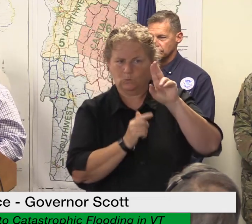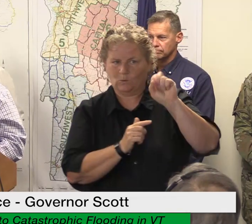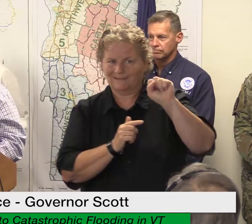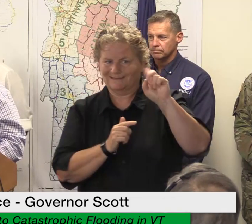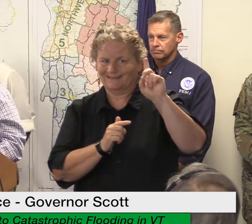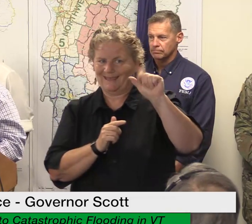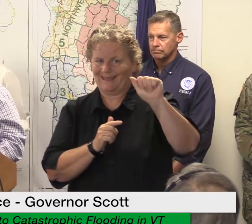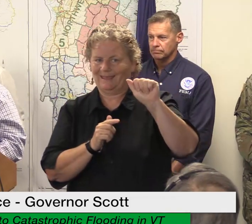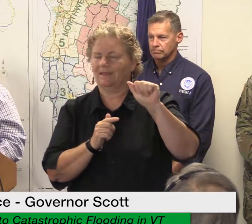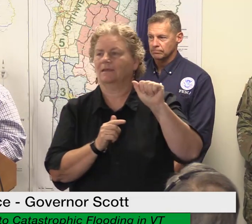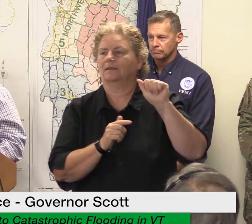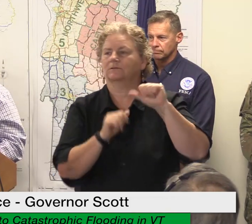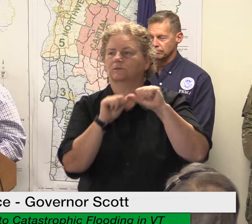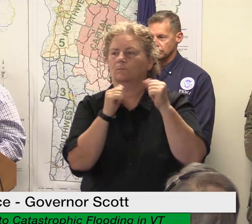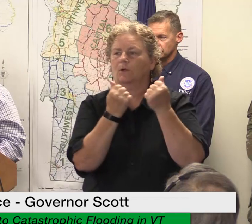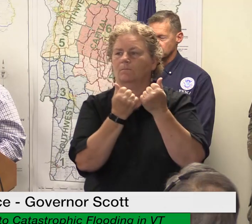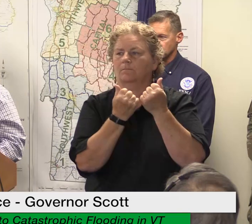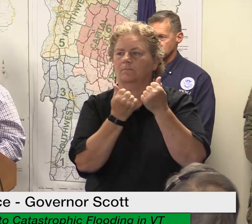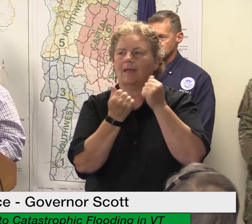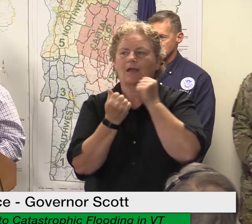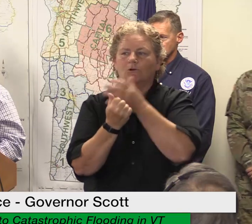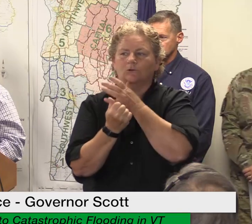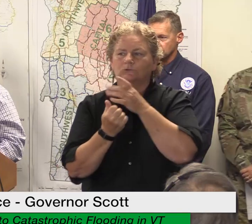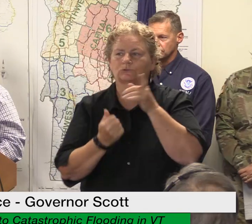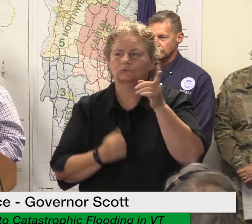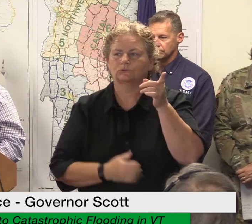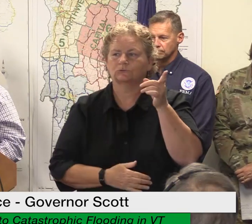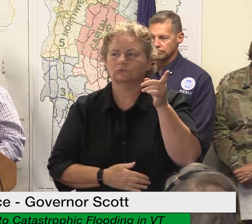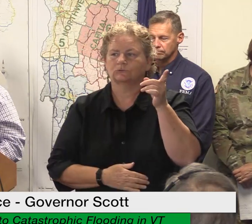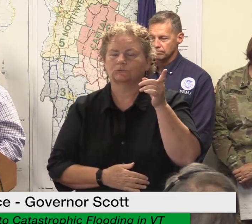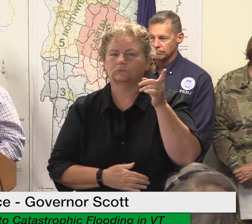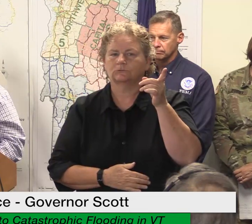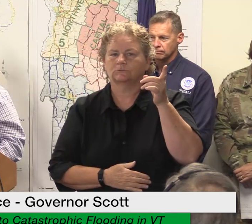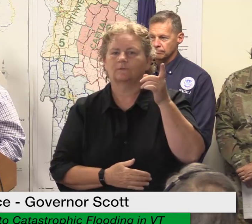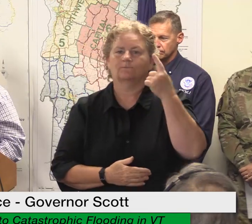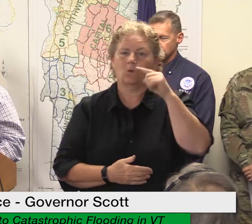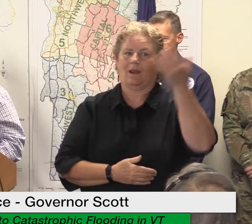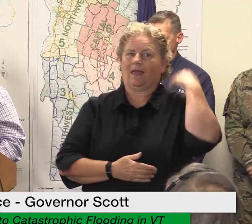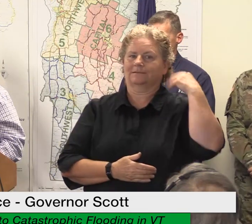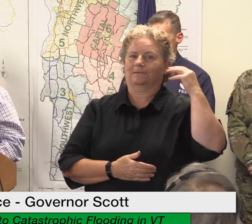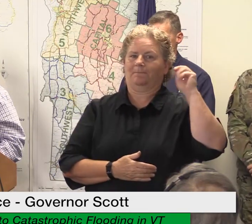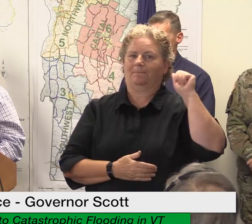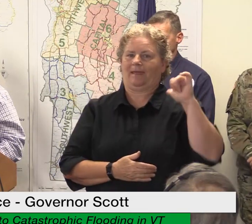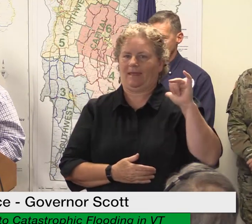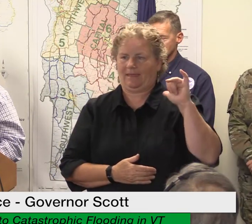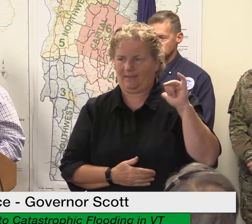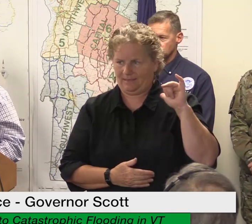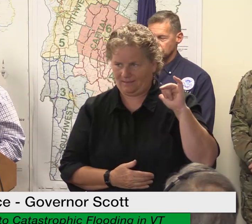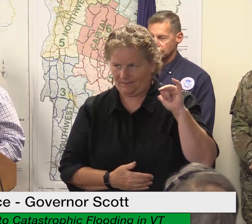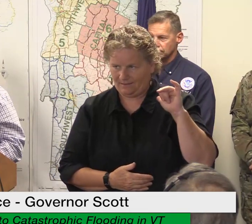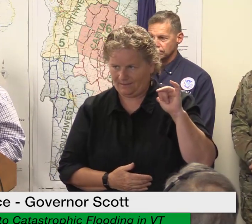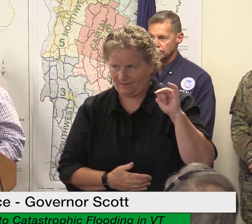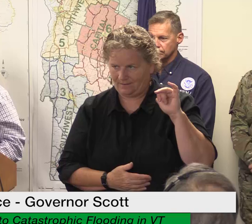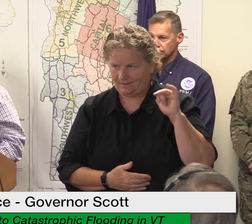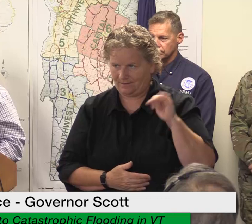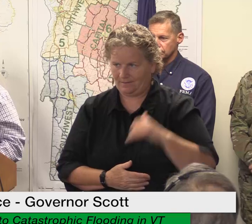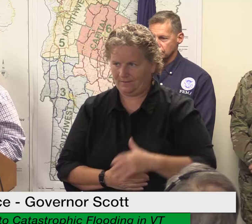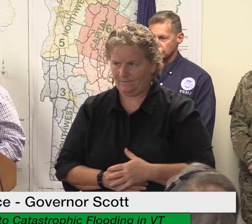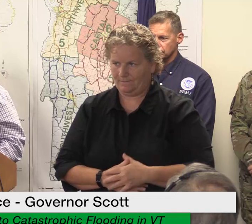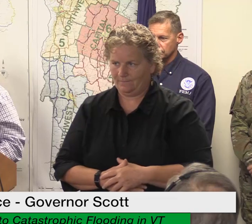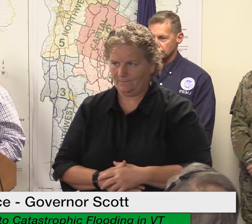get a flavor of what what the secretary has decided to do the united states department of agriculture